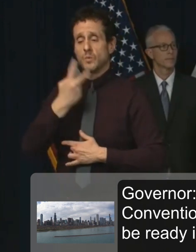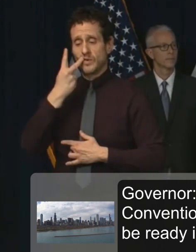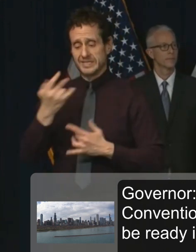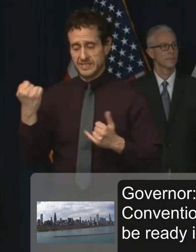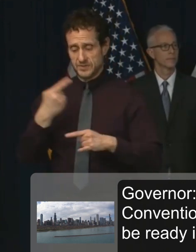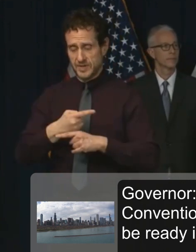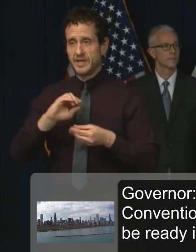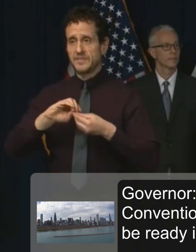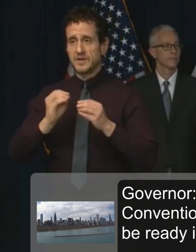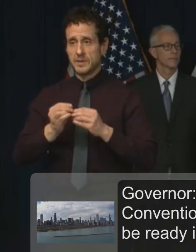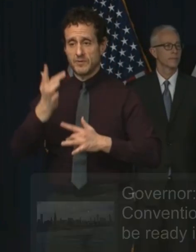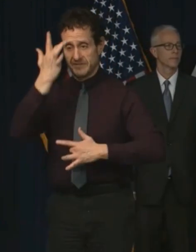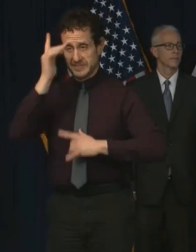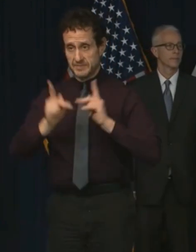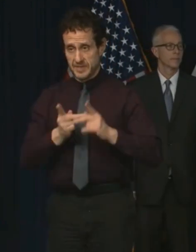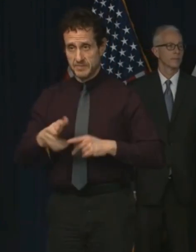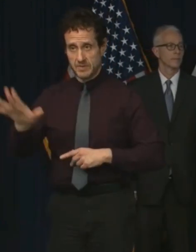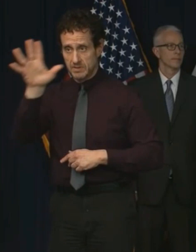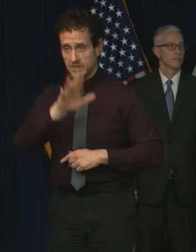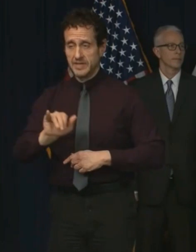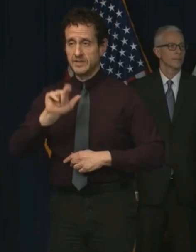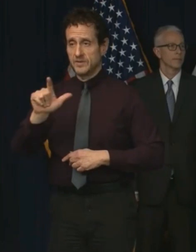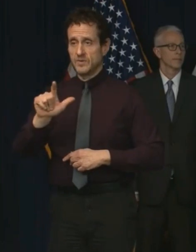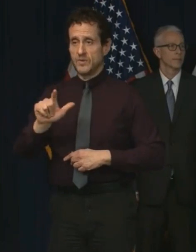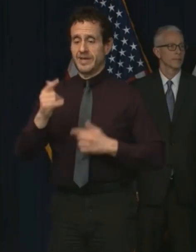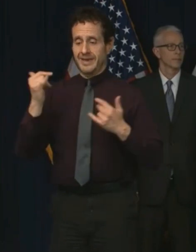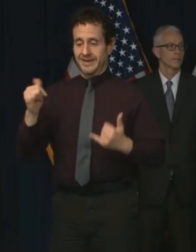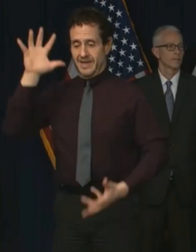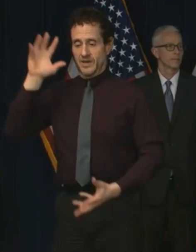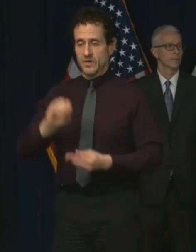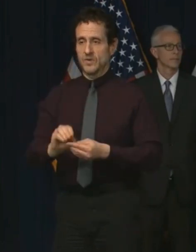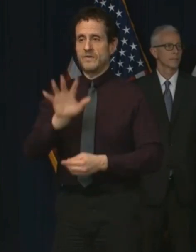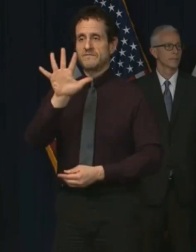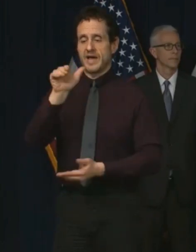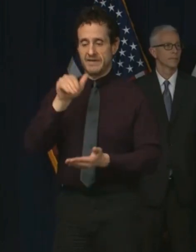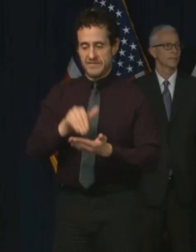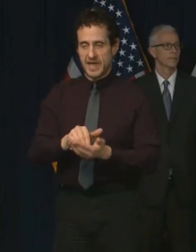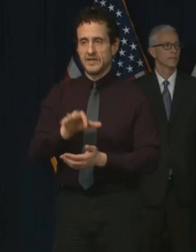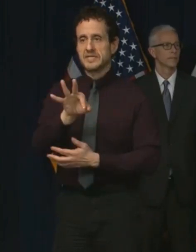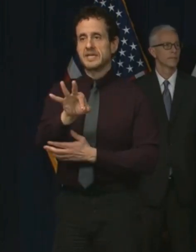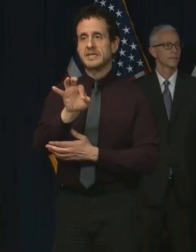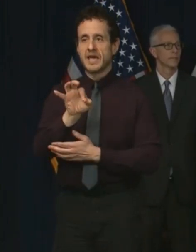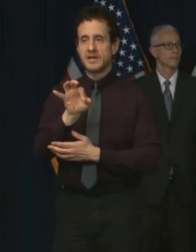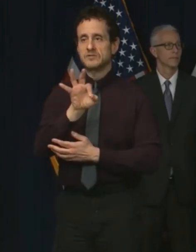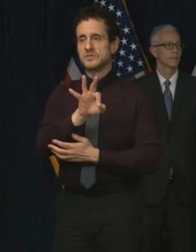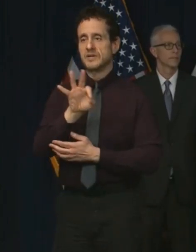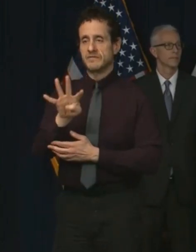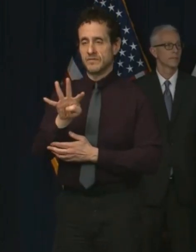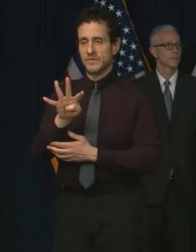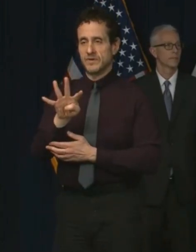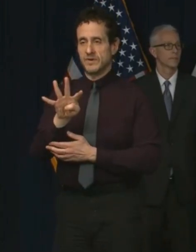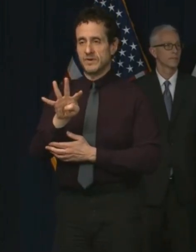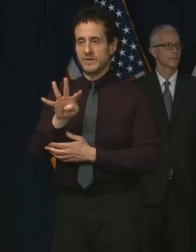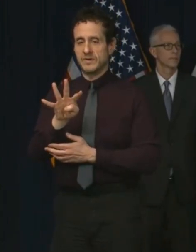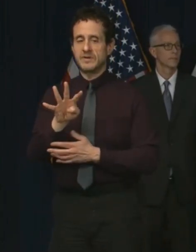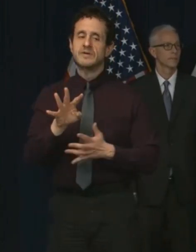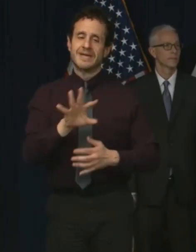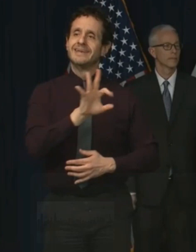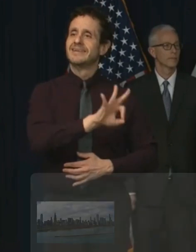of cases in Illinois is 5,994, including 99